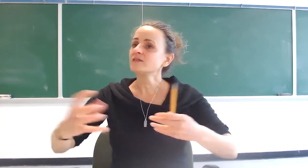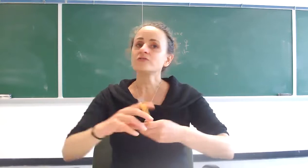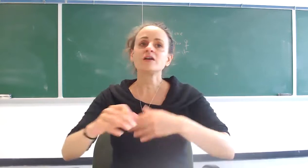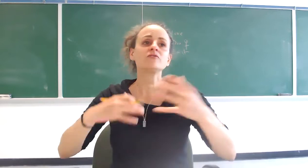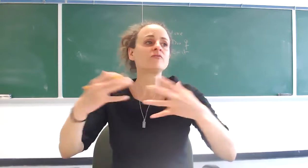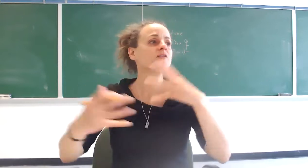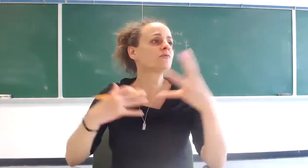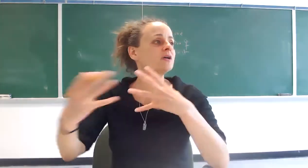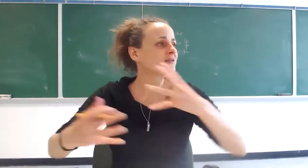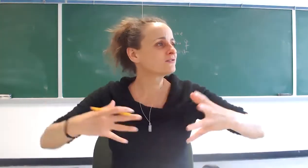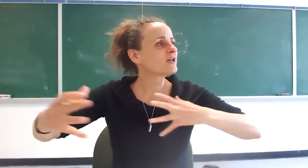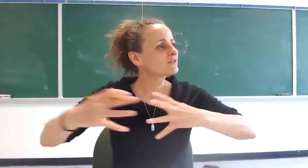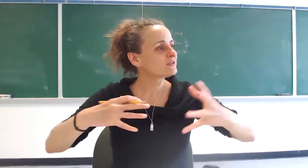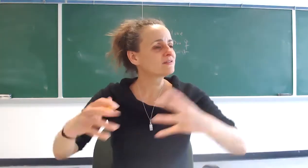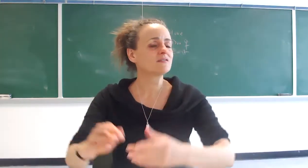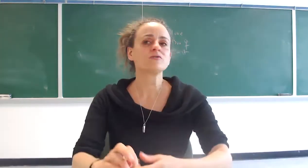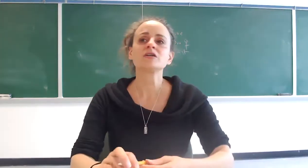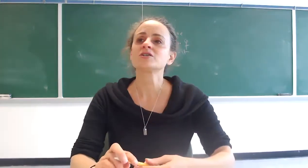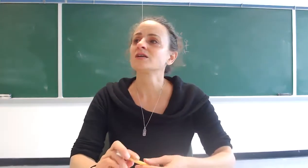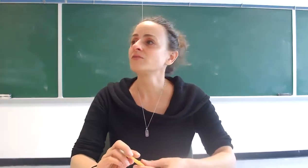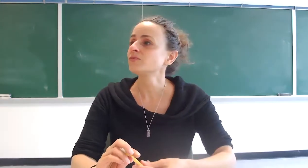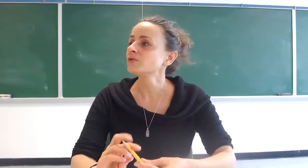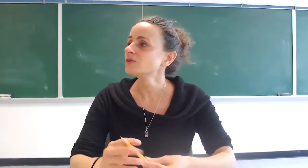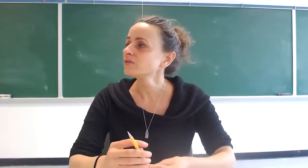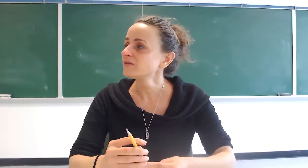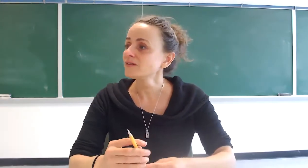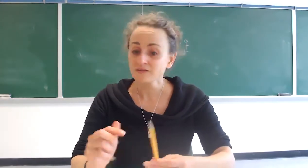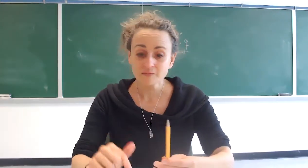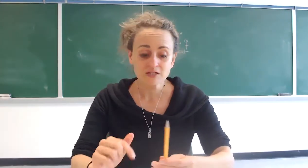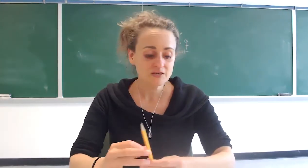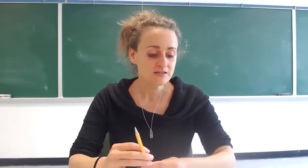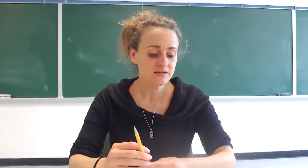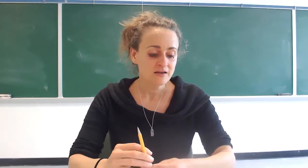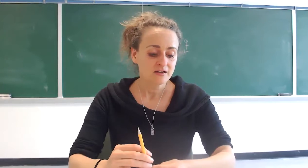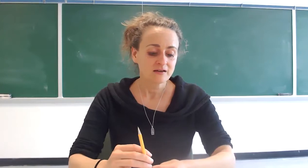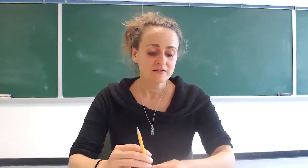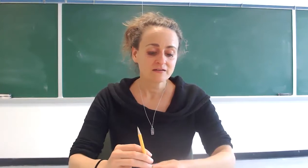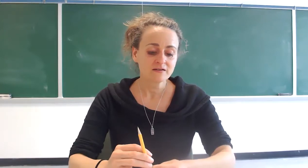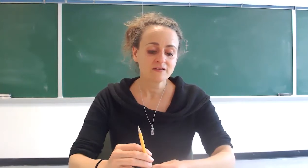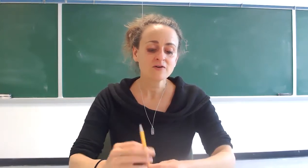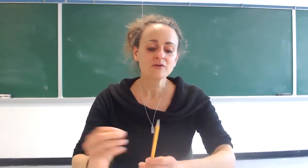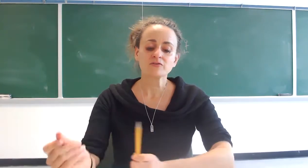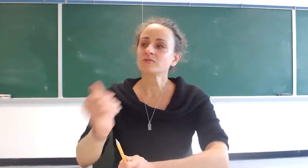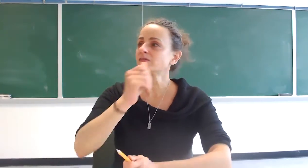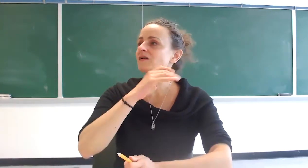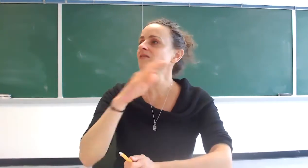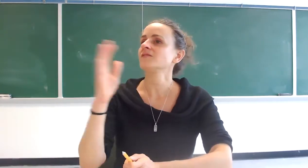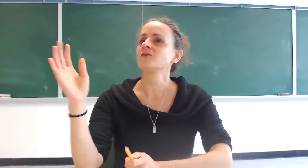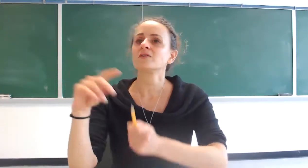he's trying to find a way to navigate the situation and what we're going to see and especially today is he's not going to say you know god